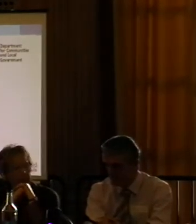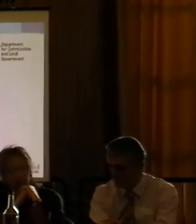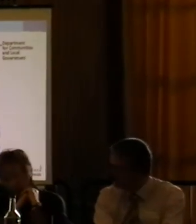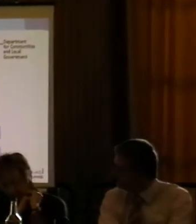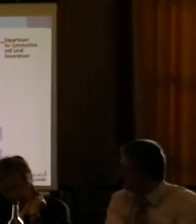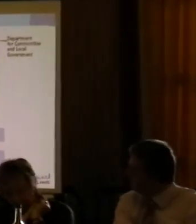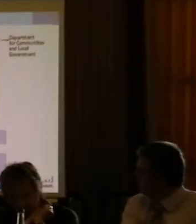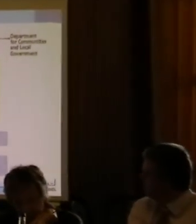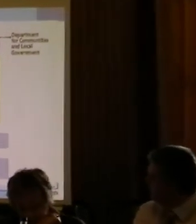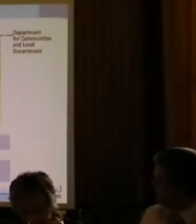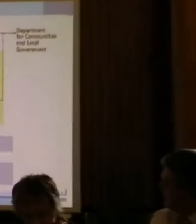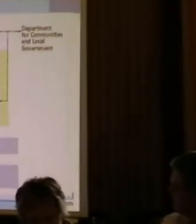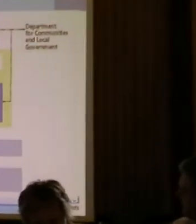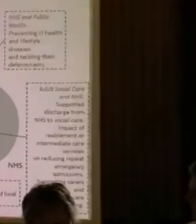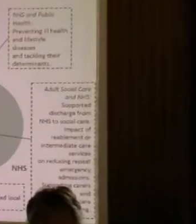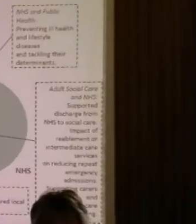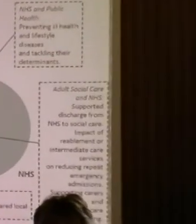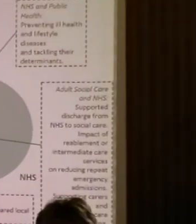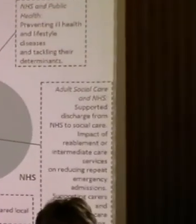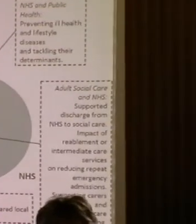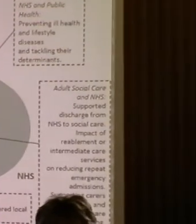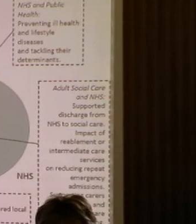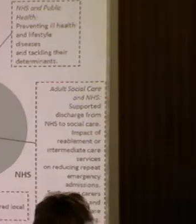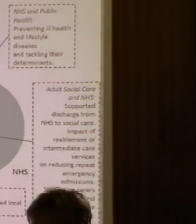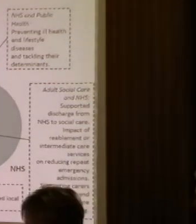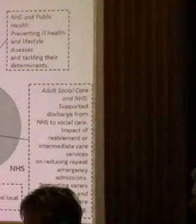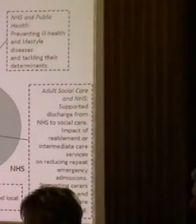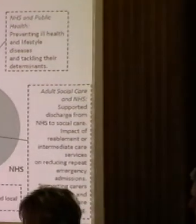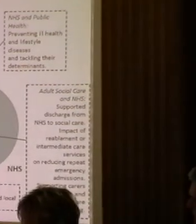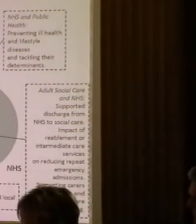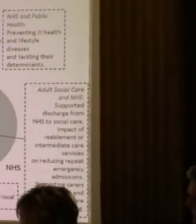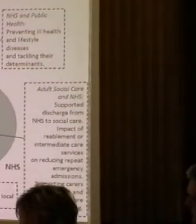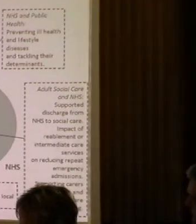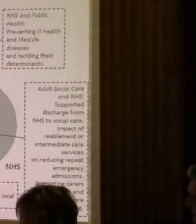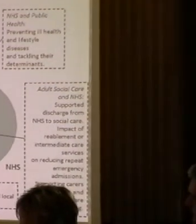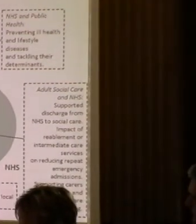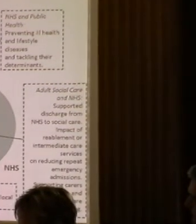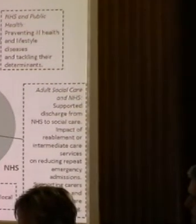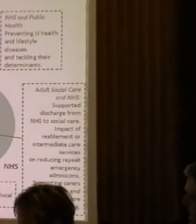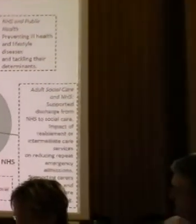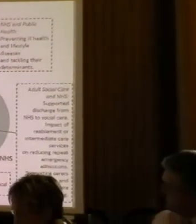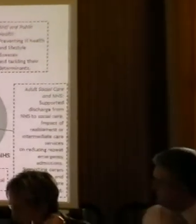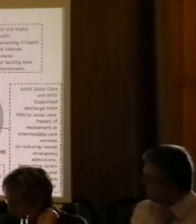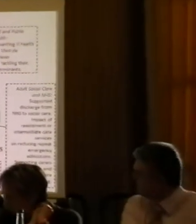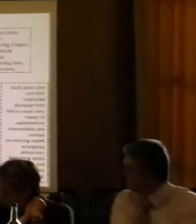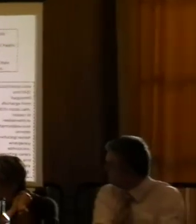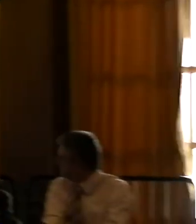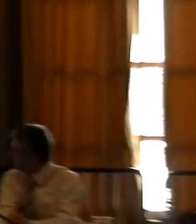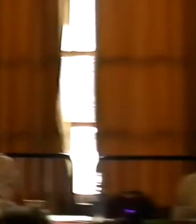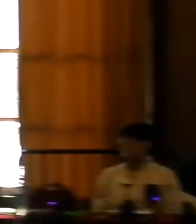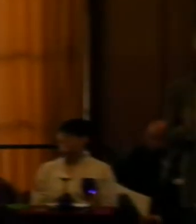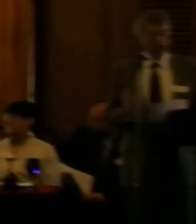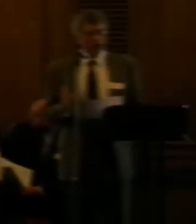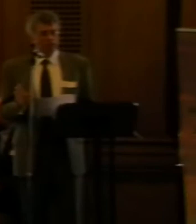domains are the NHS, sorry, no, same as that. The, are just the NHS